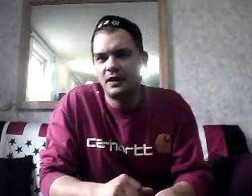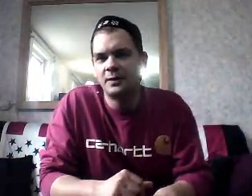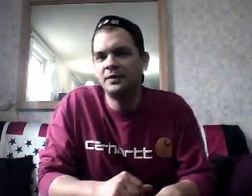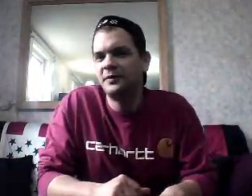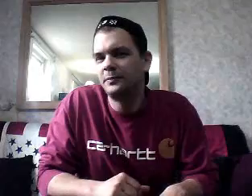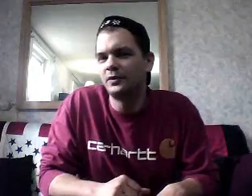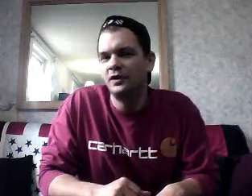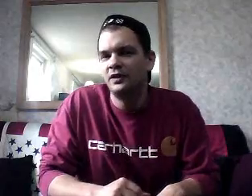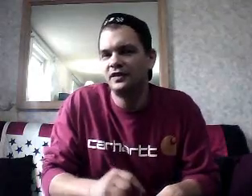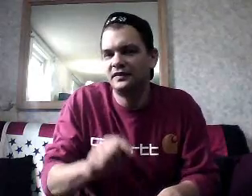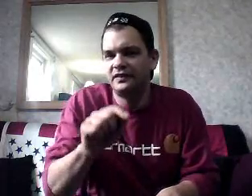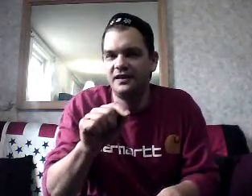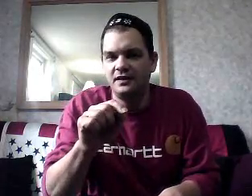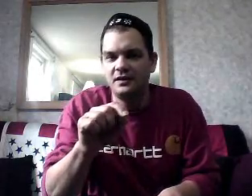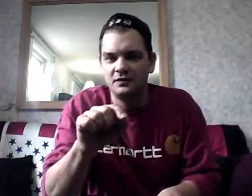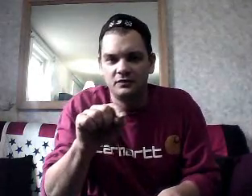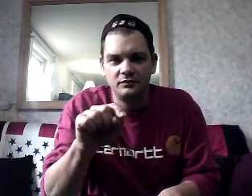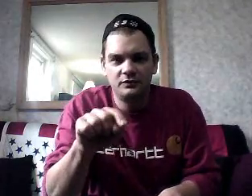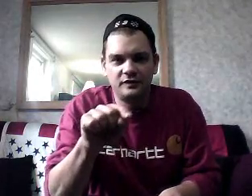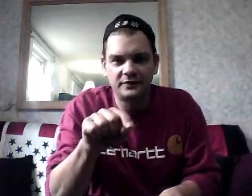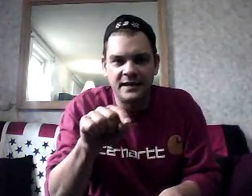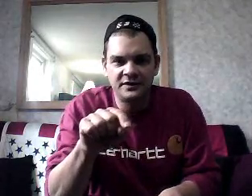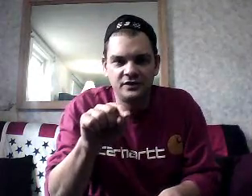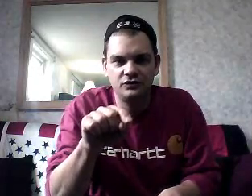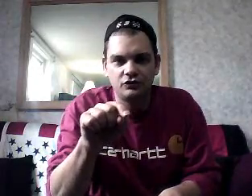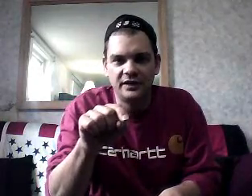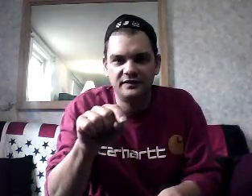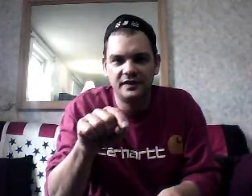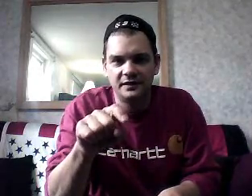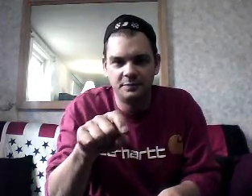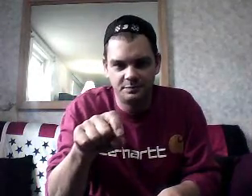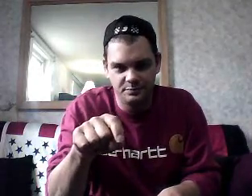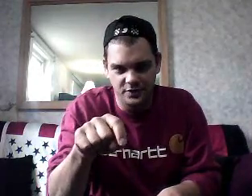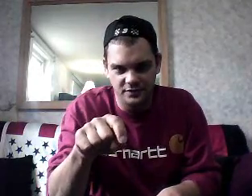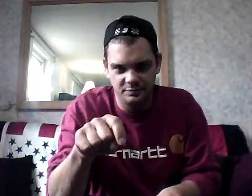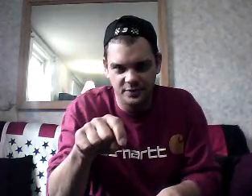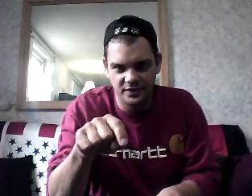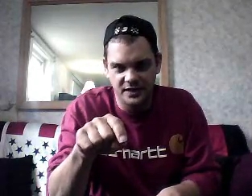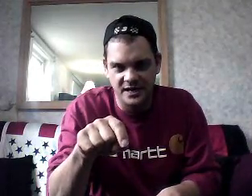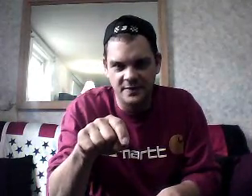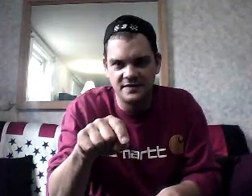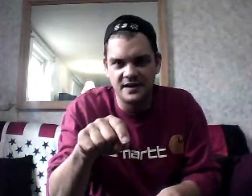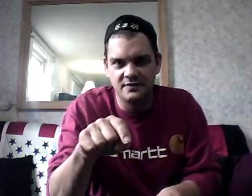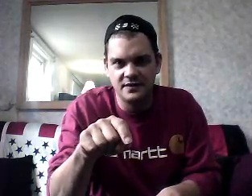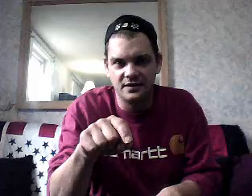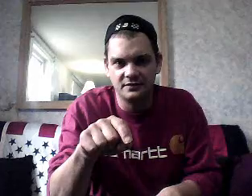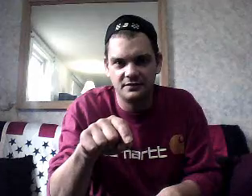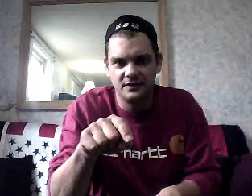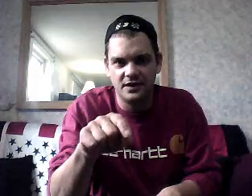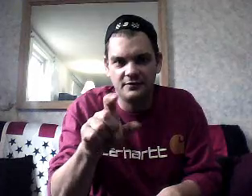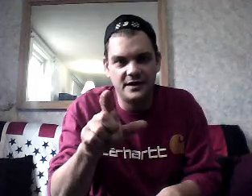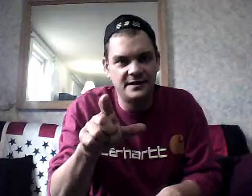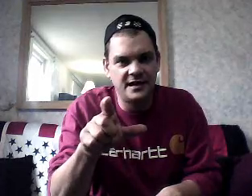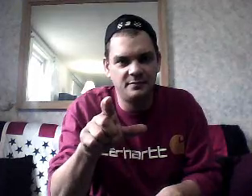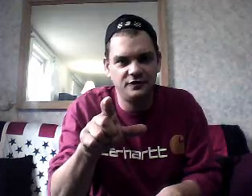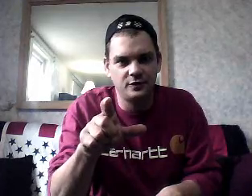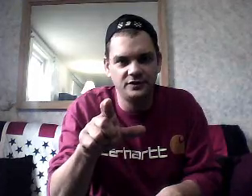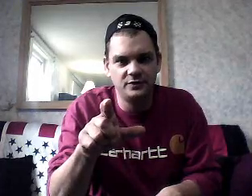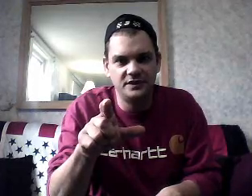How many people think that they sit around and drink tea? Put a comment down there, all right, right now, before you